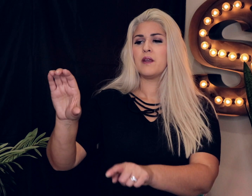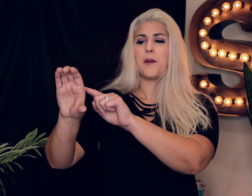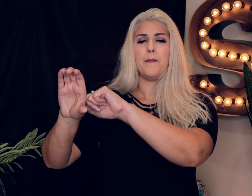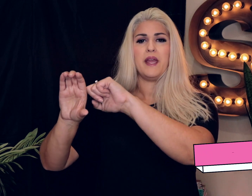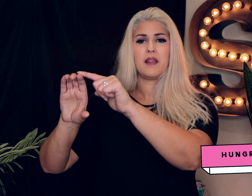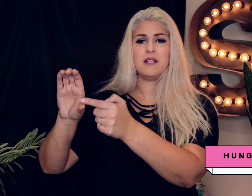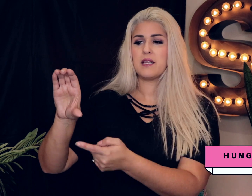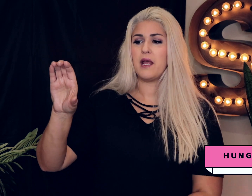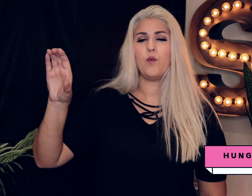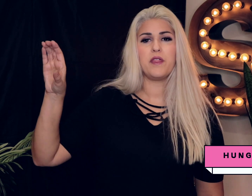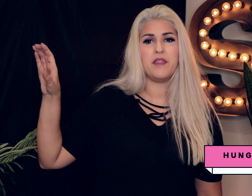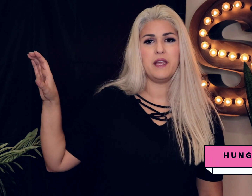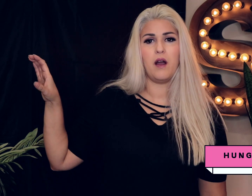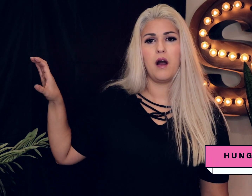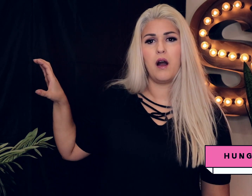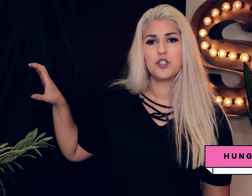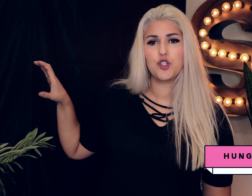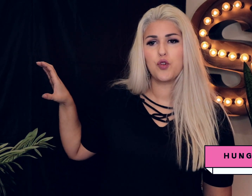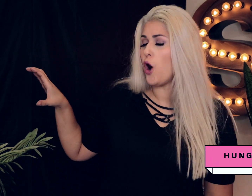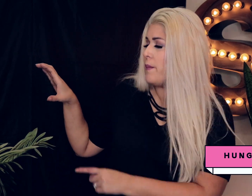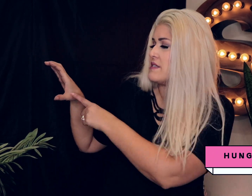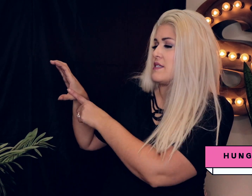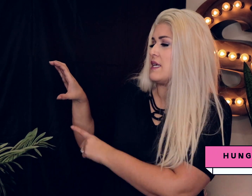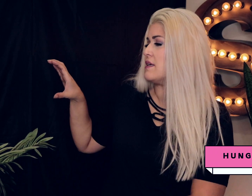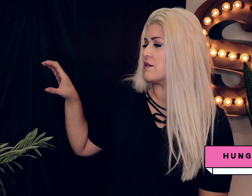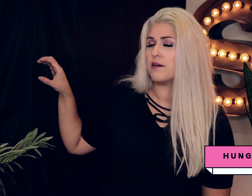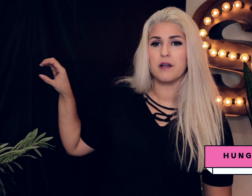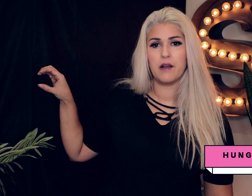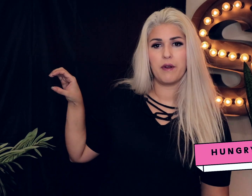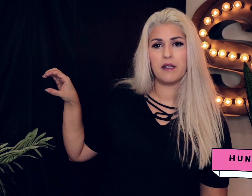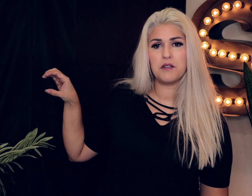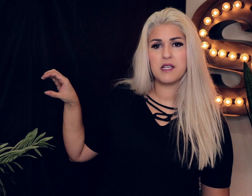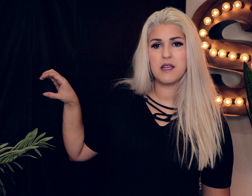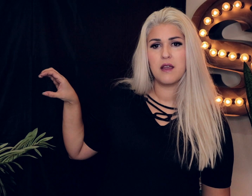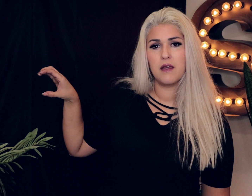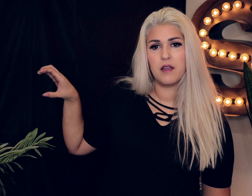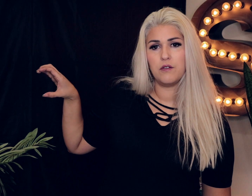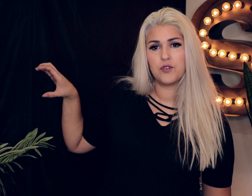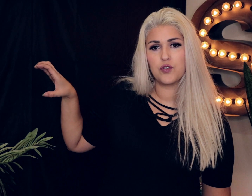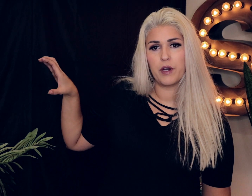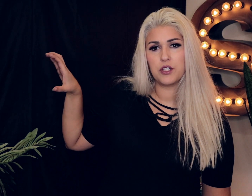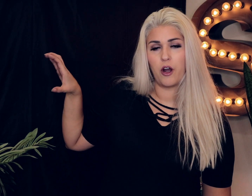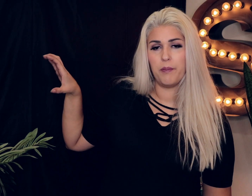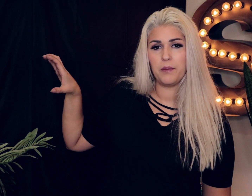make this sign with the open C so a regular C that you've stretched open